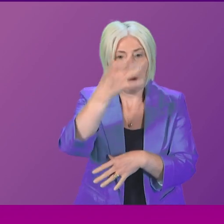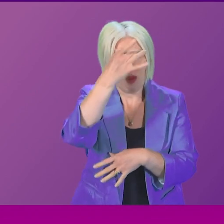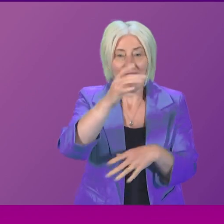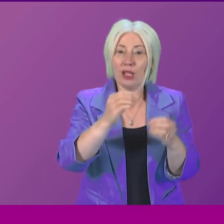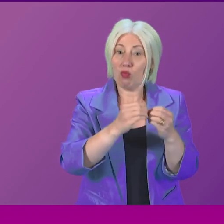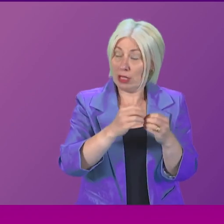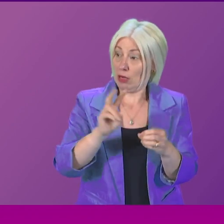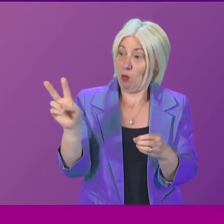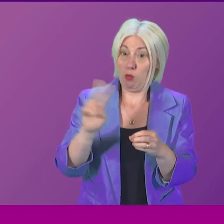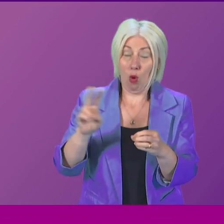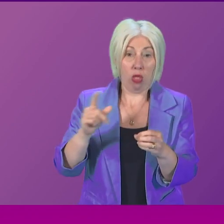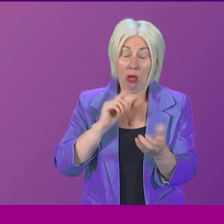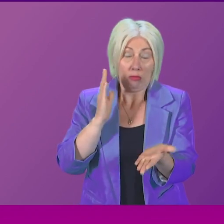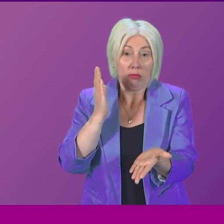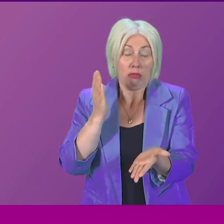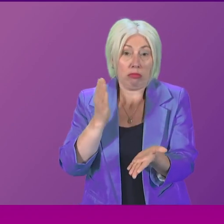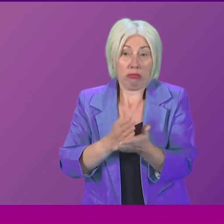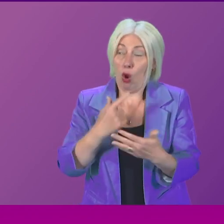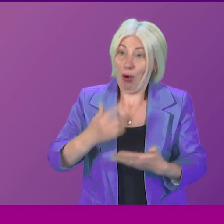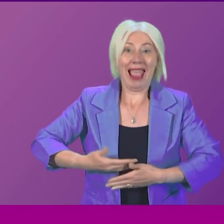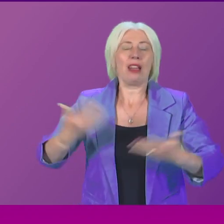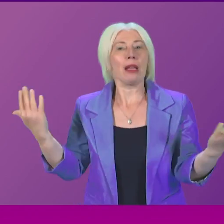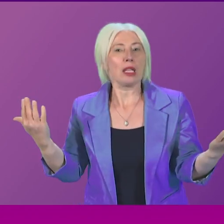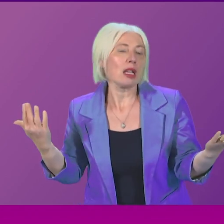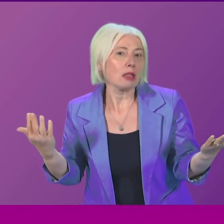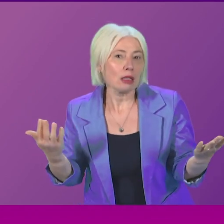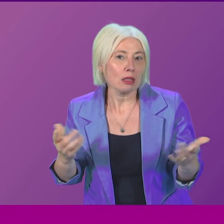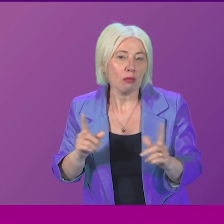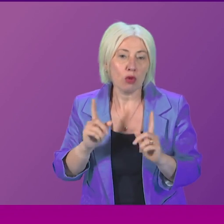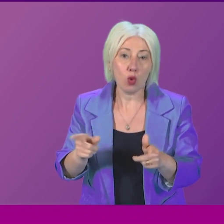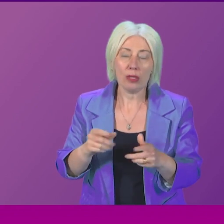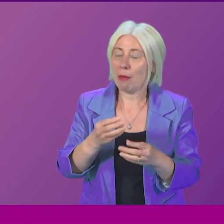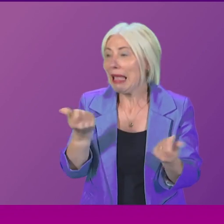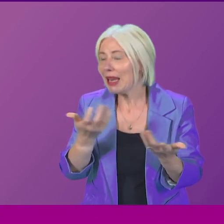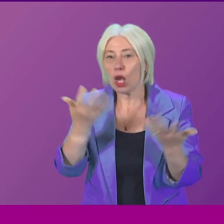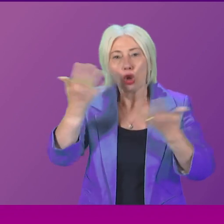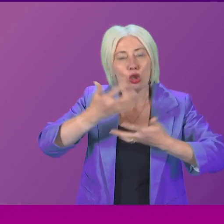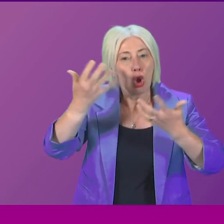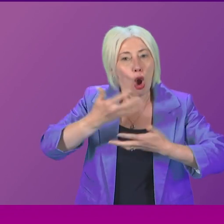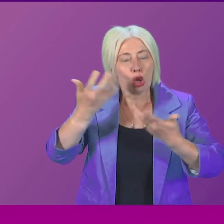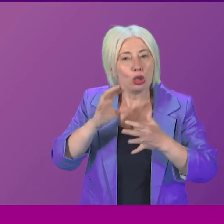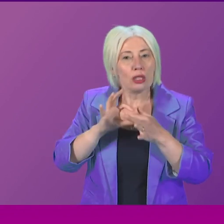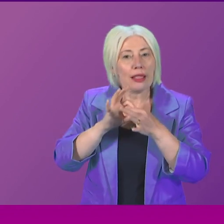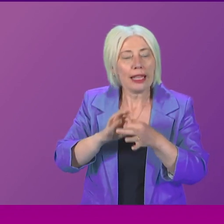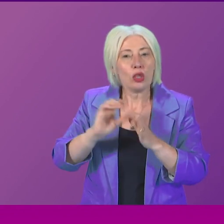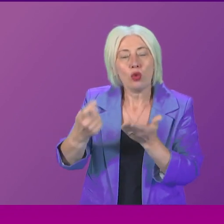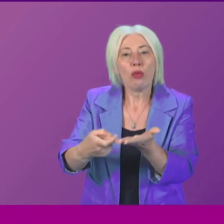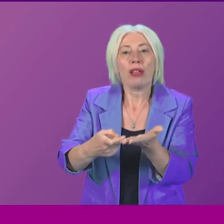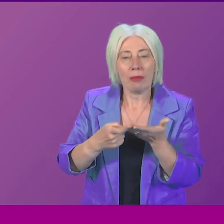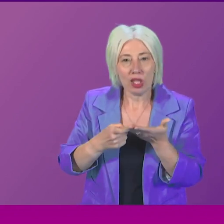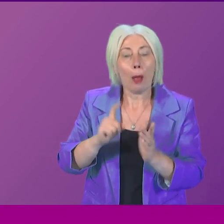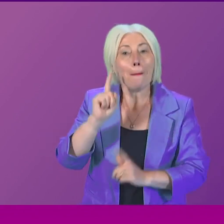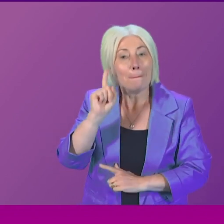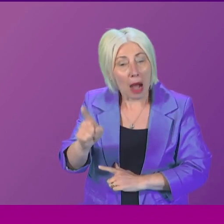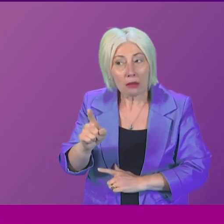directly to give Jackson Carlow and her and anybody else who has some concerns around those recommendations. But I